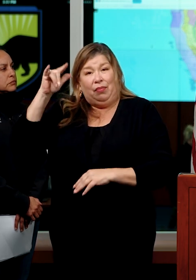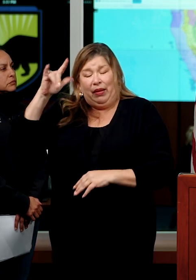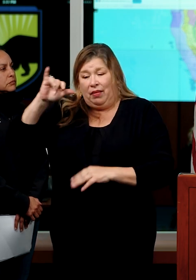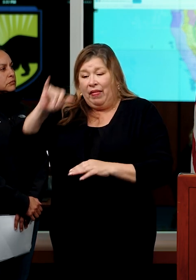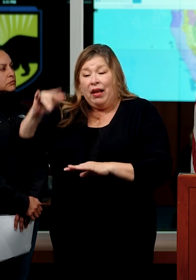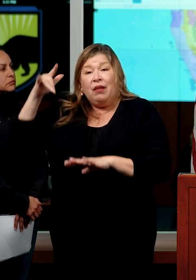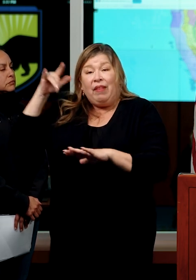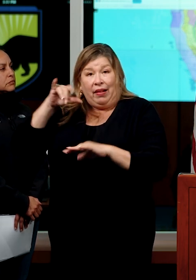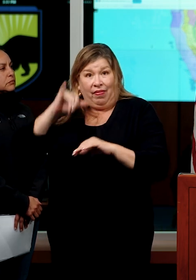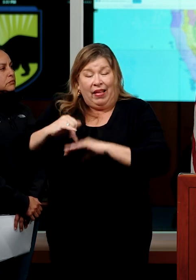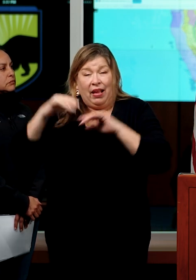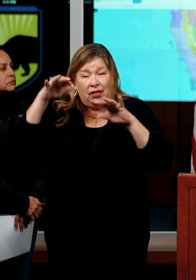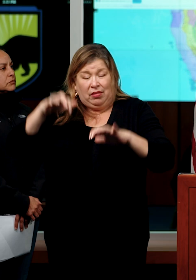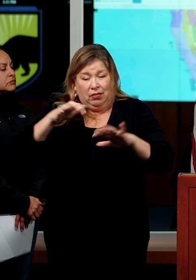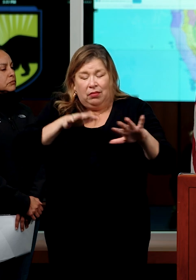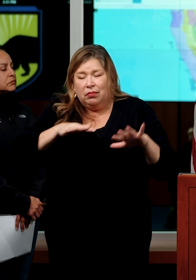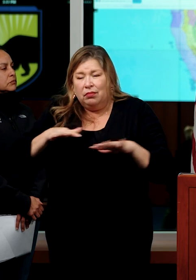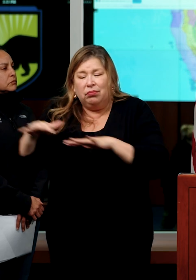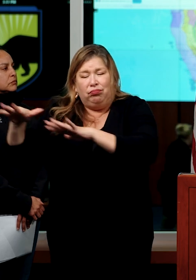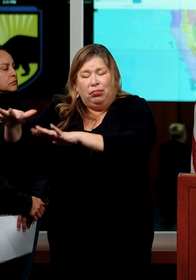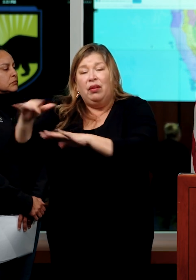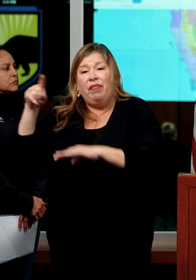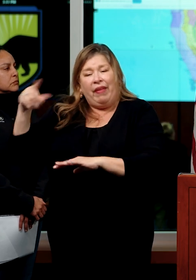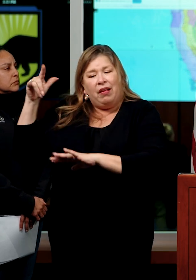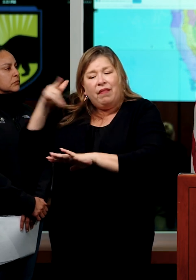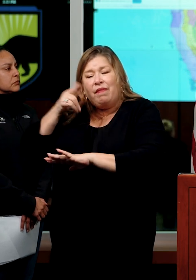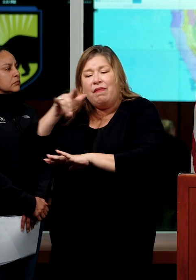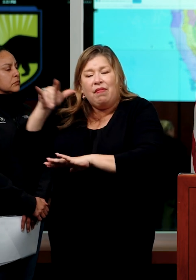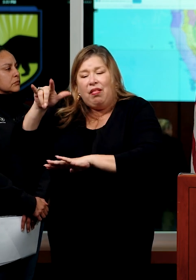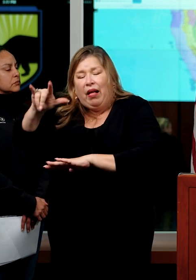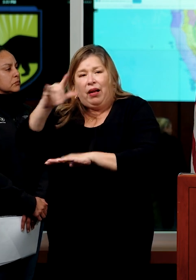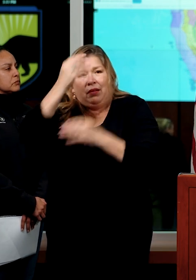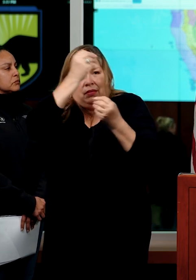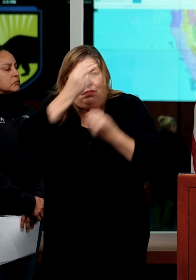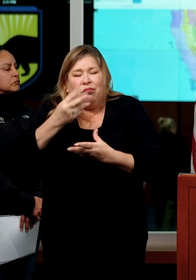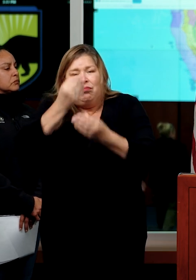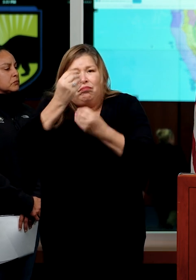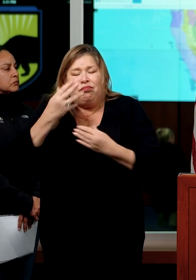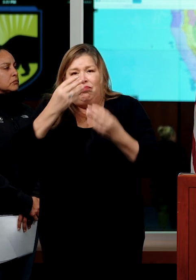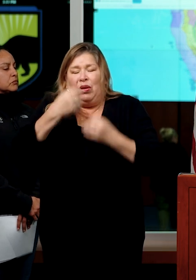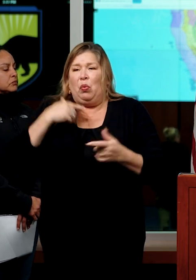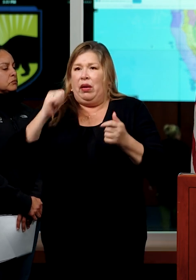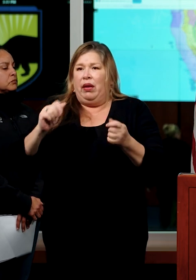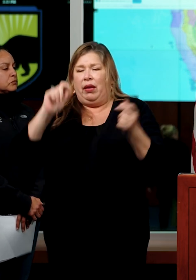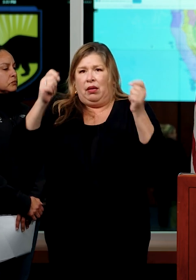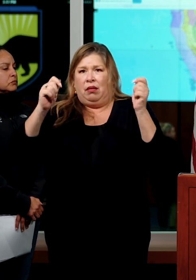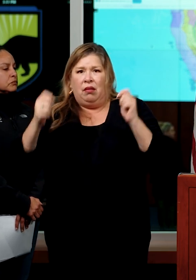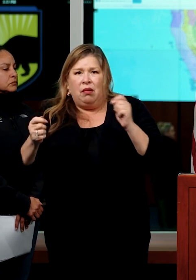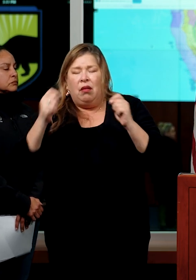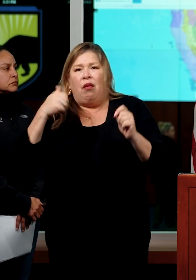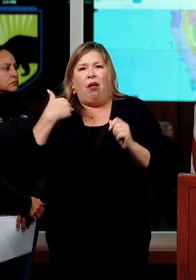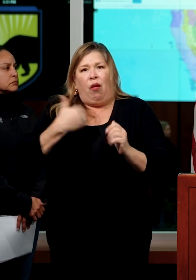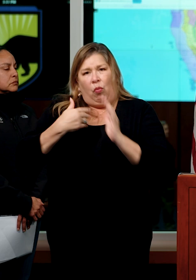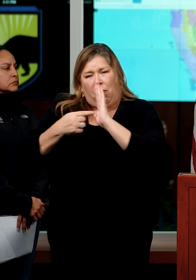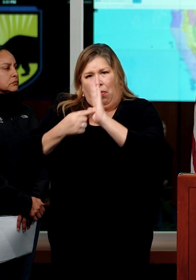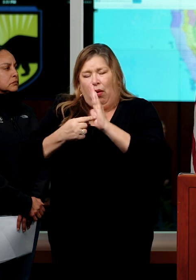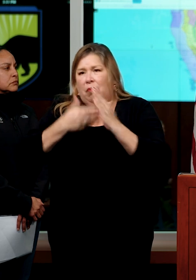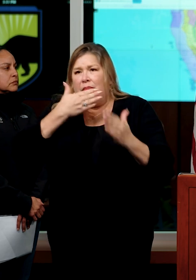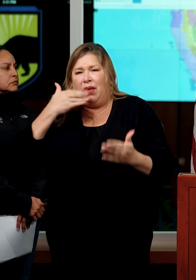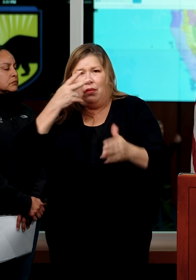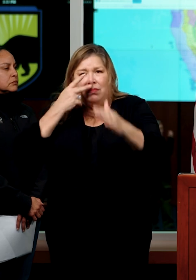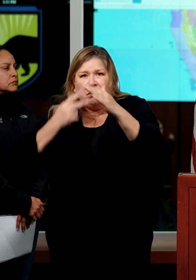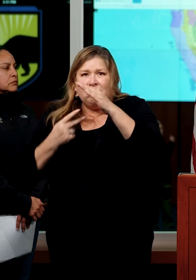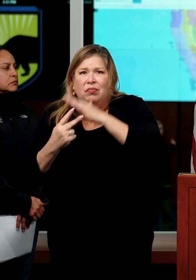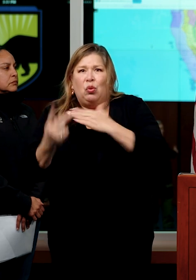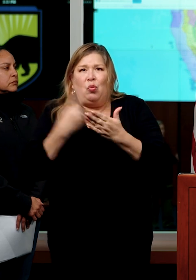this atmospheric river to collect data in real time that's feeding into these evolving models to give us a better indication of how